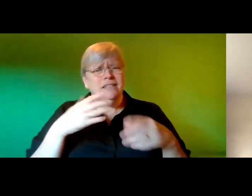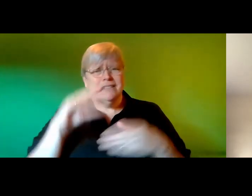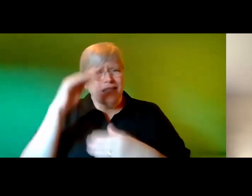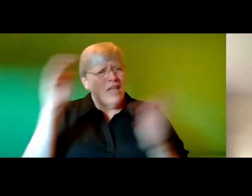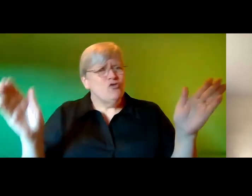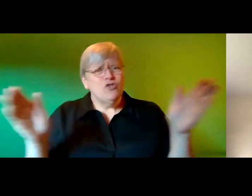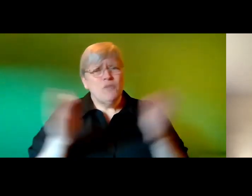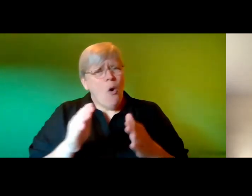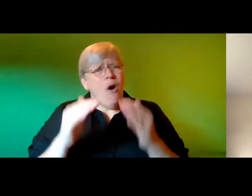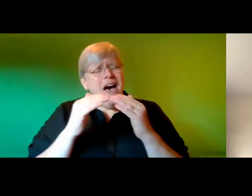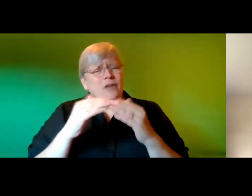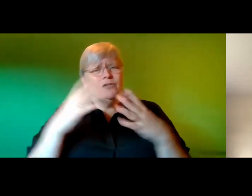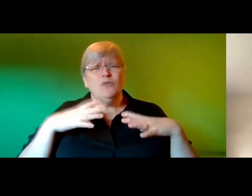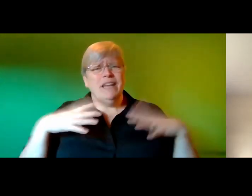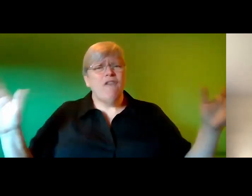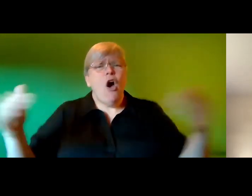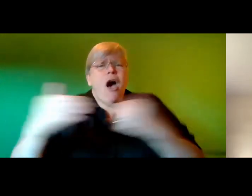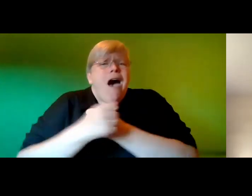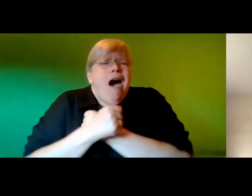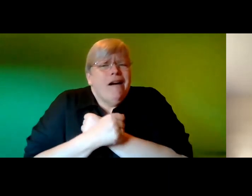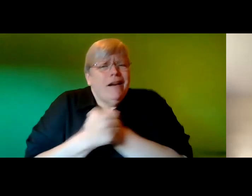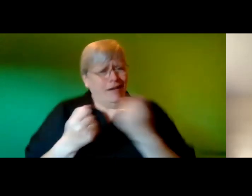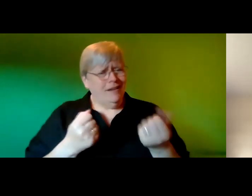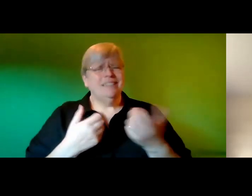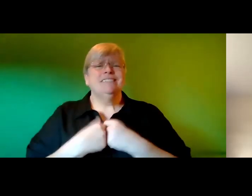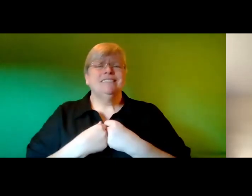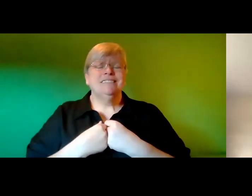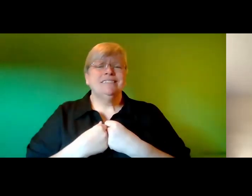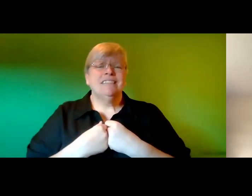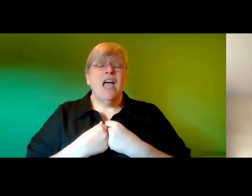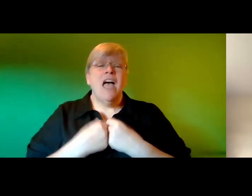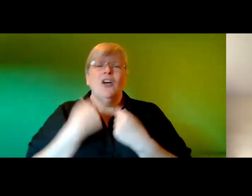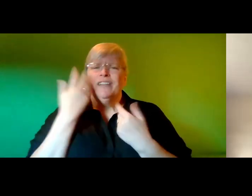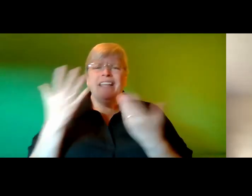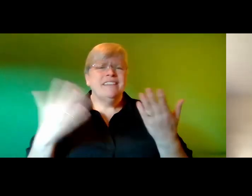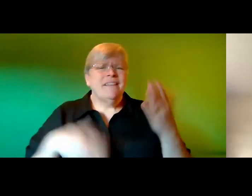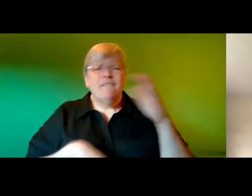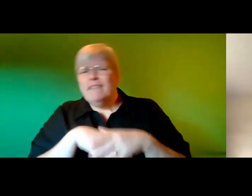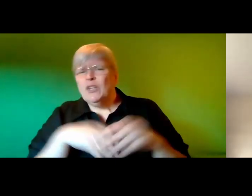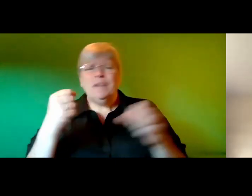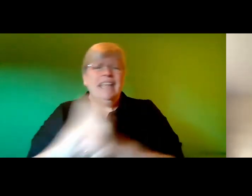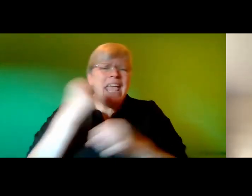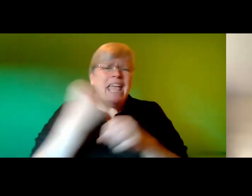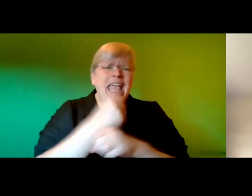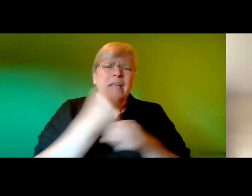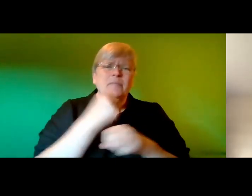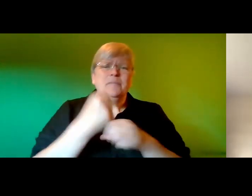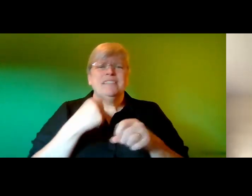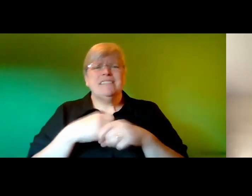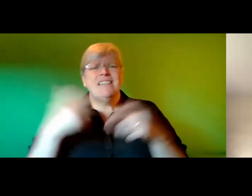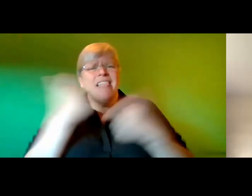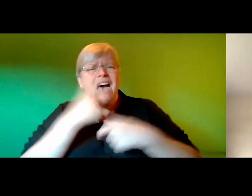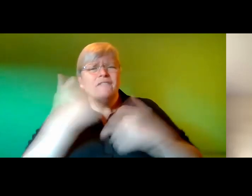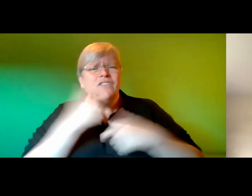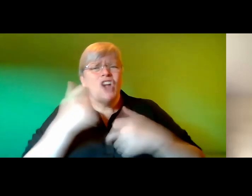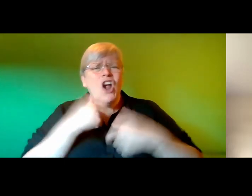to give a warm hug or a soft wrinkled hand to hold our days are filled with games and laughter with quiet afternoons of naps and prayers